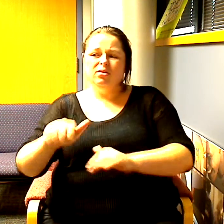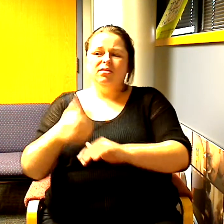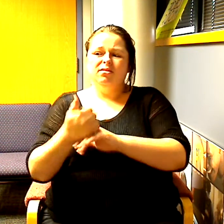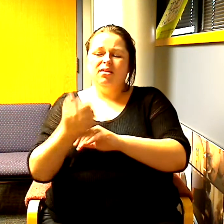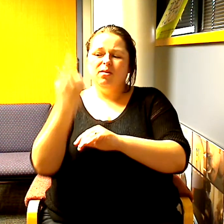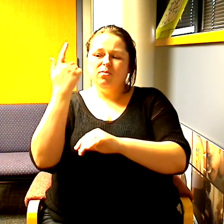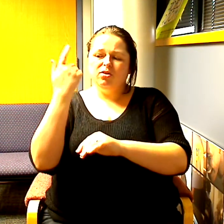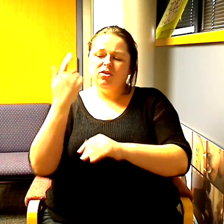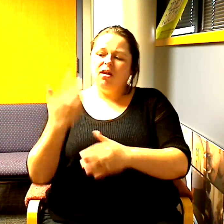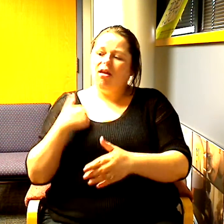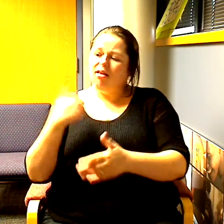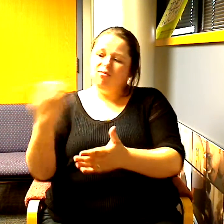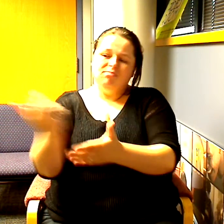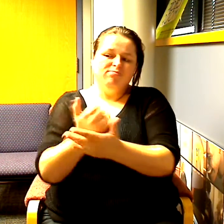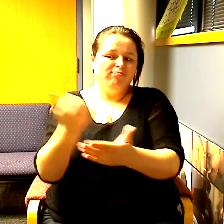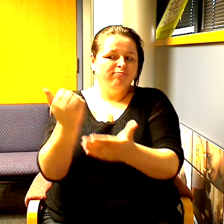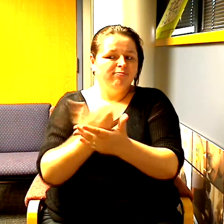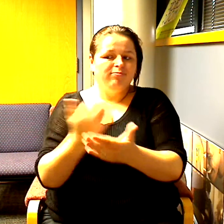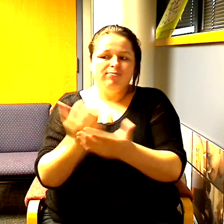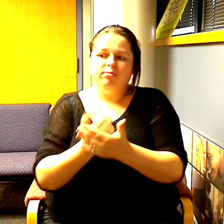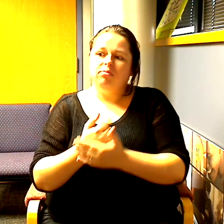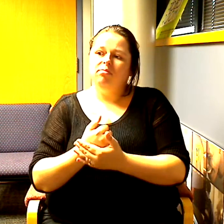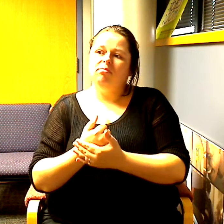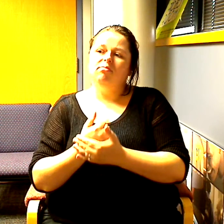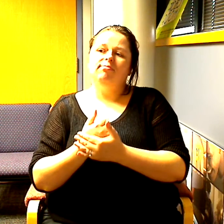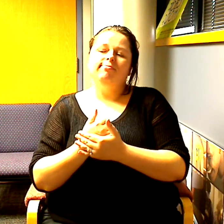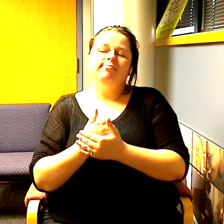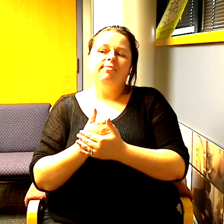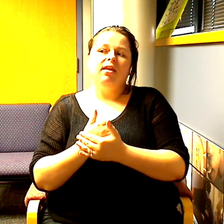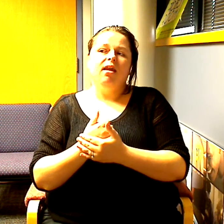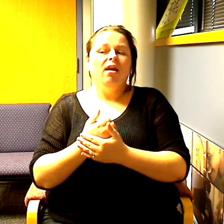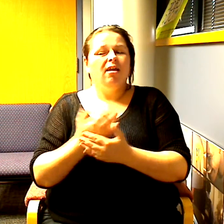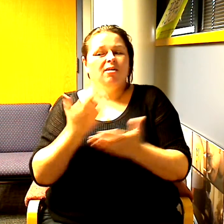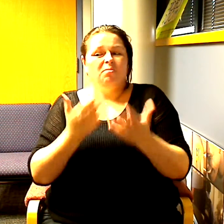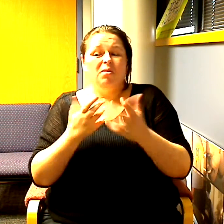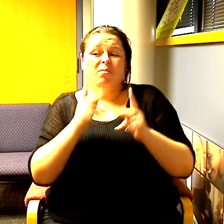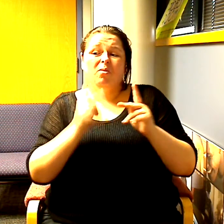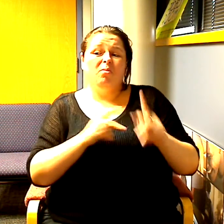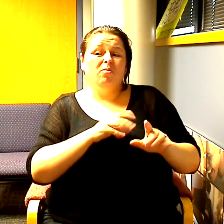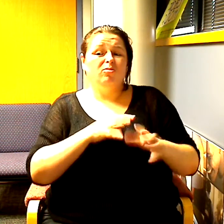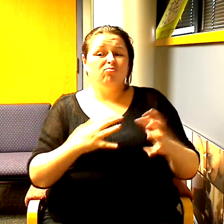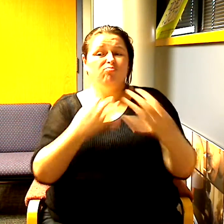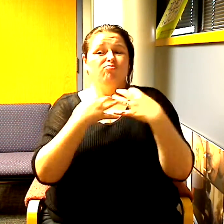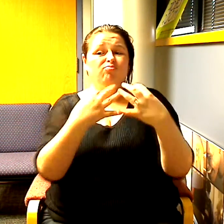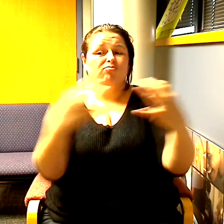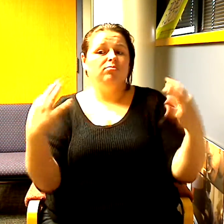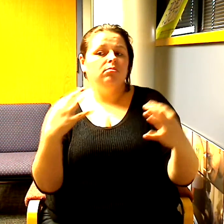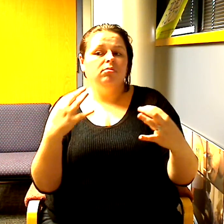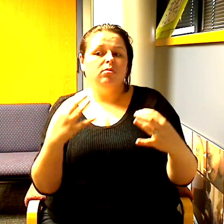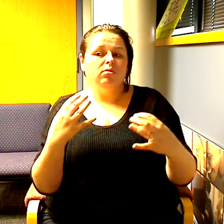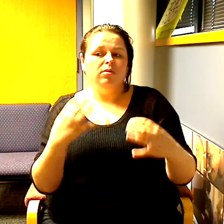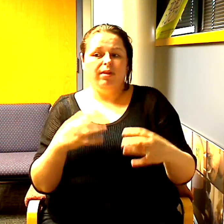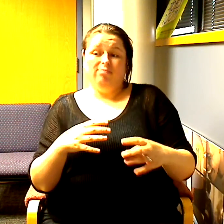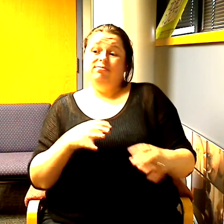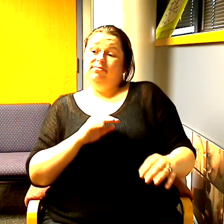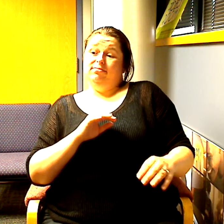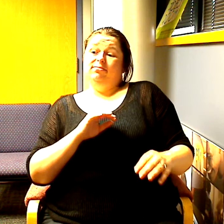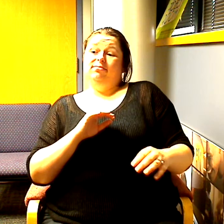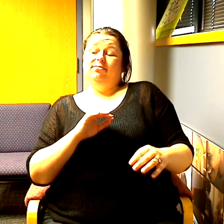that I've been cashing out on and I know there are people in the audience who are skeptical at this point and maybe there are some fashionistas where like wait